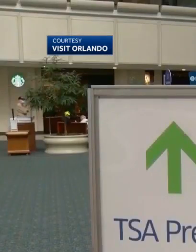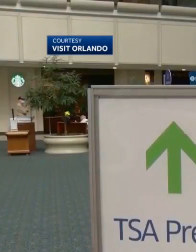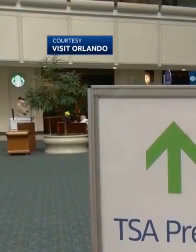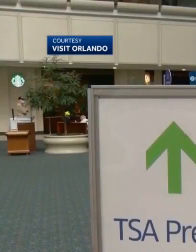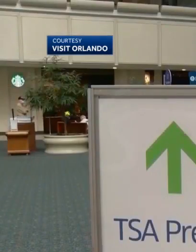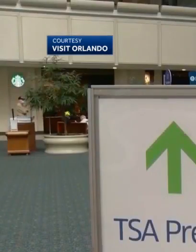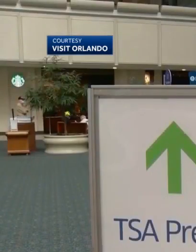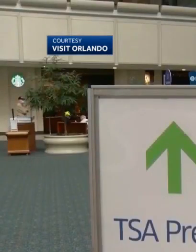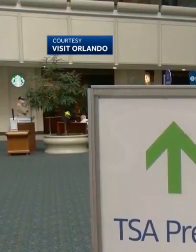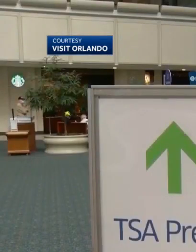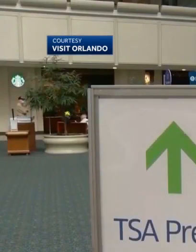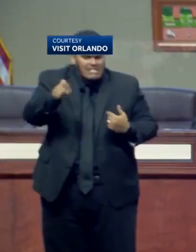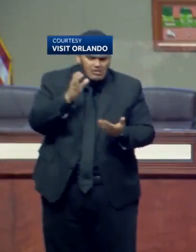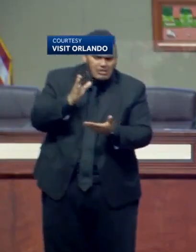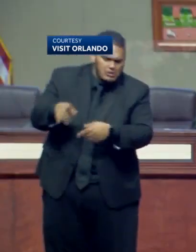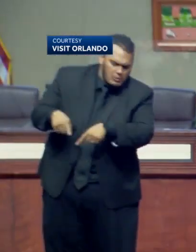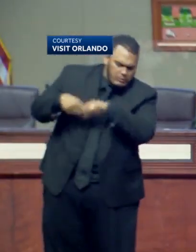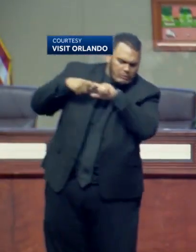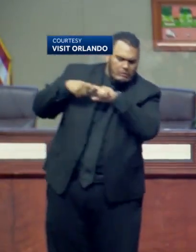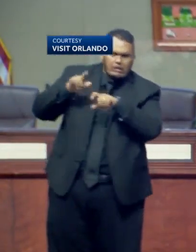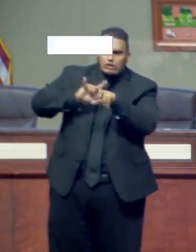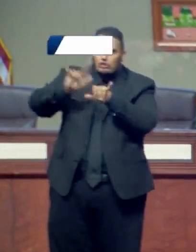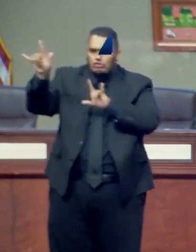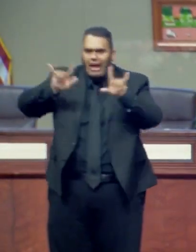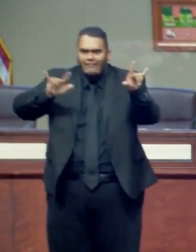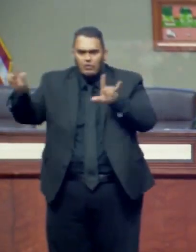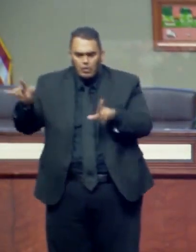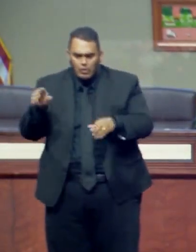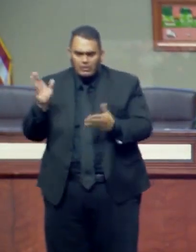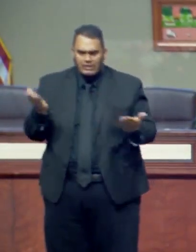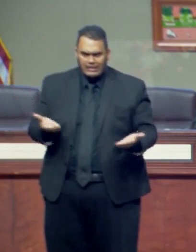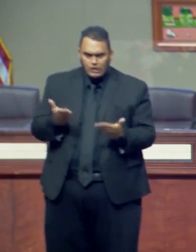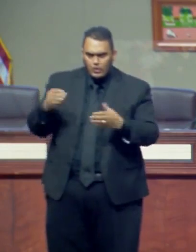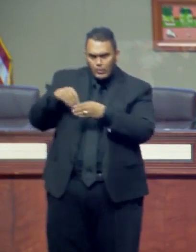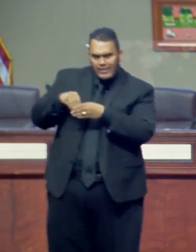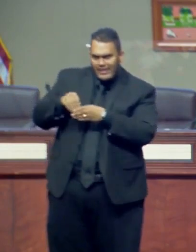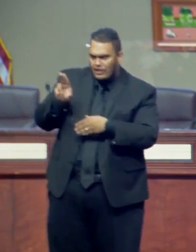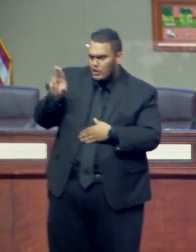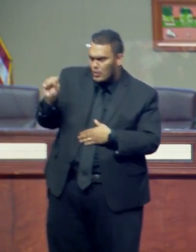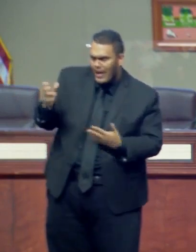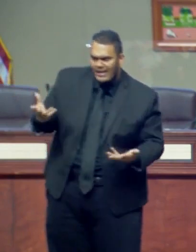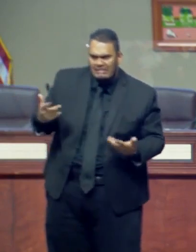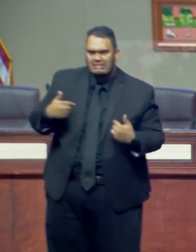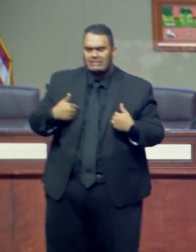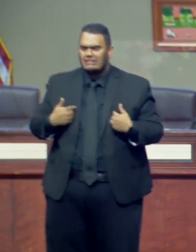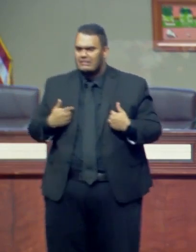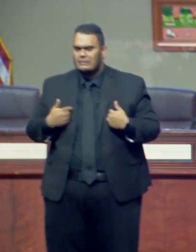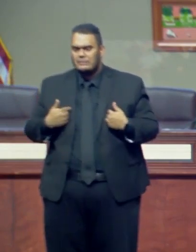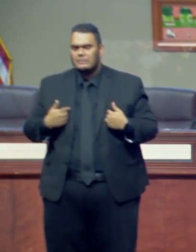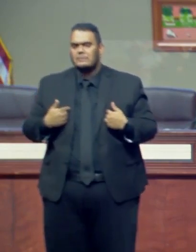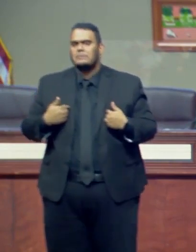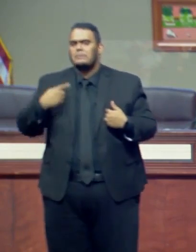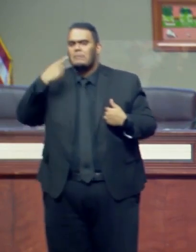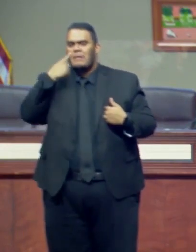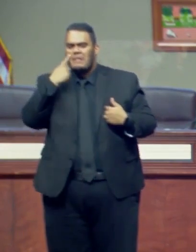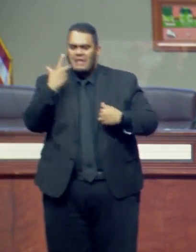test for domestic air travel. The vaccine is rolling out significantly across the country.